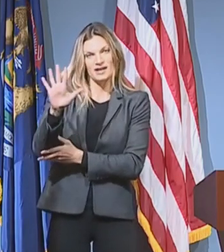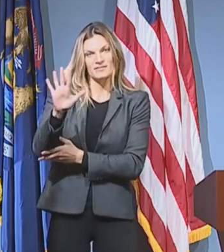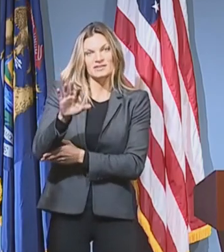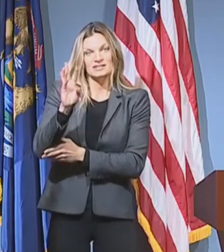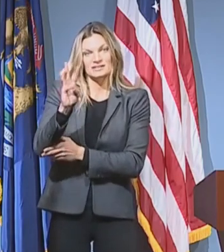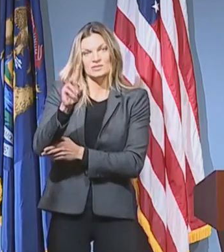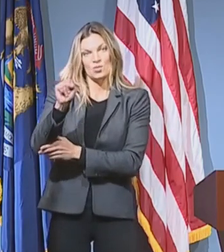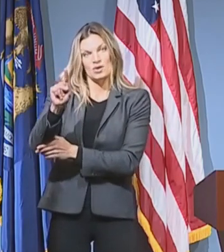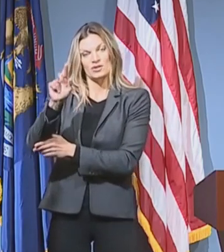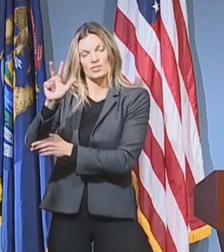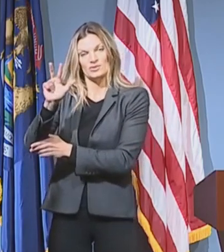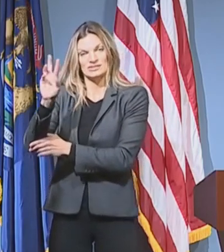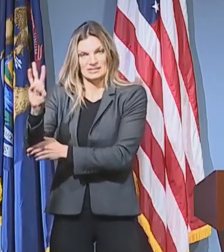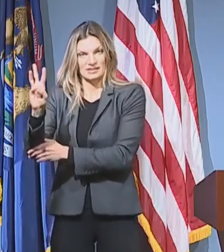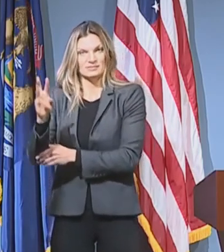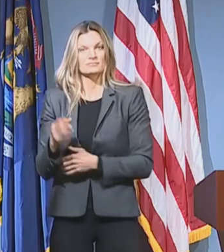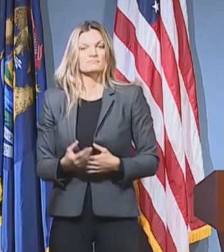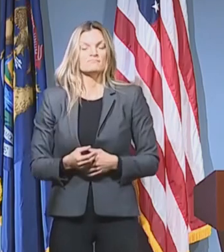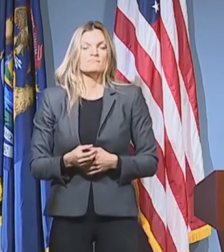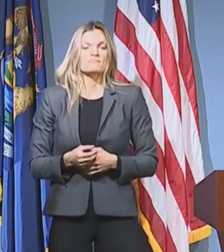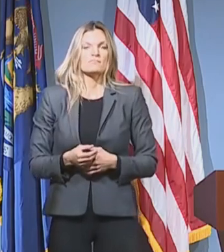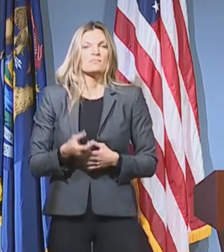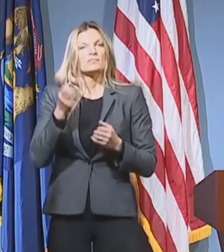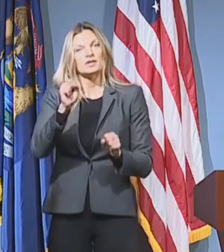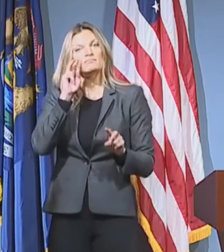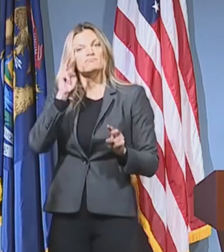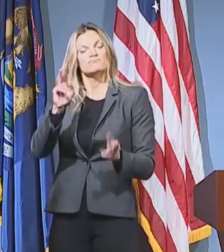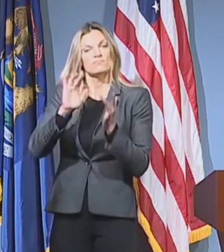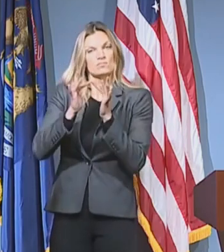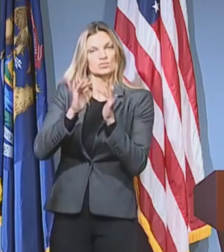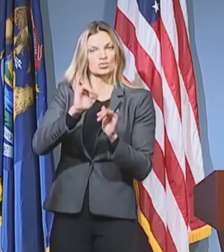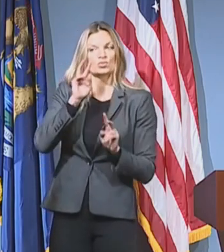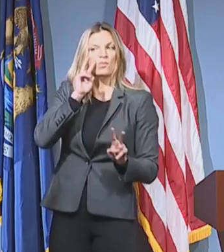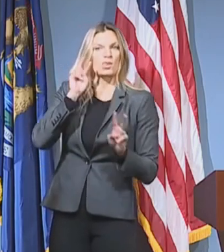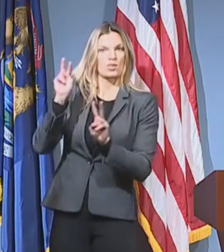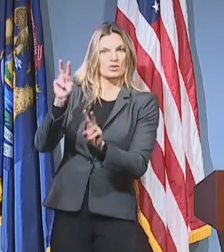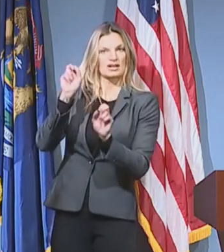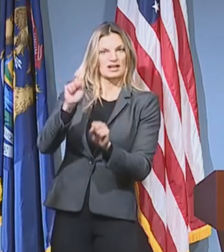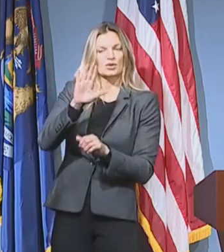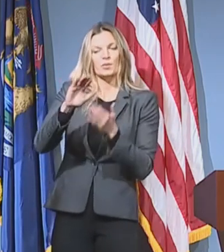-6136 or looking at their local community action agency online.